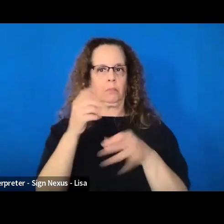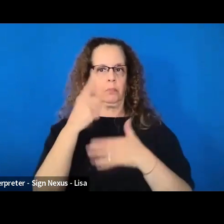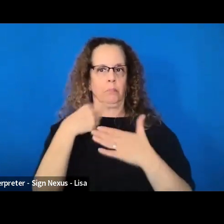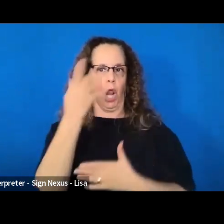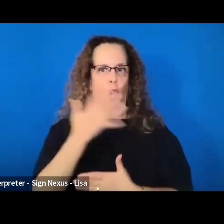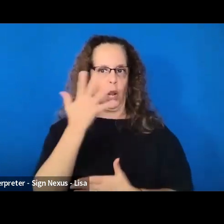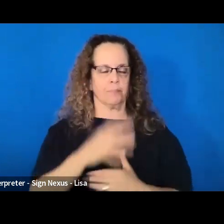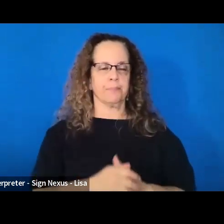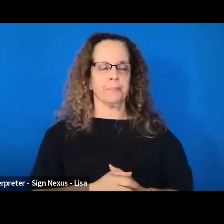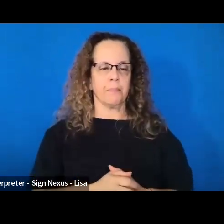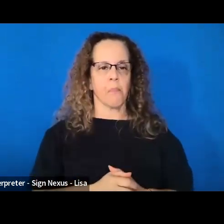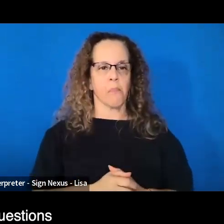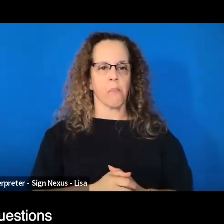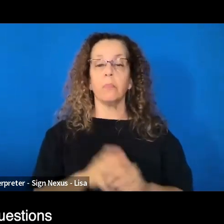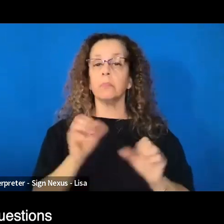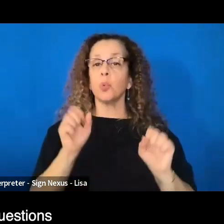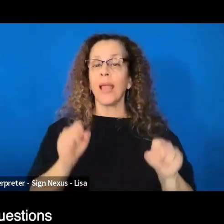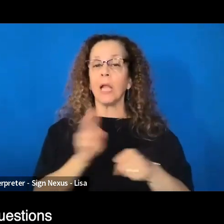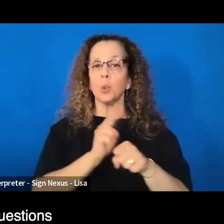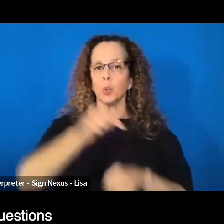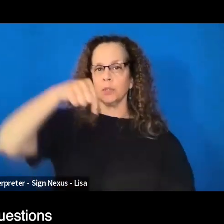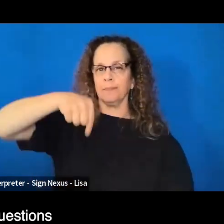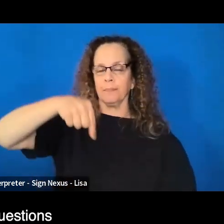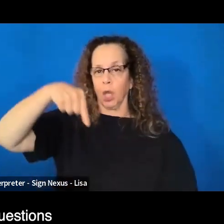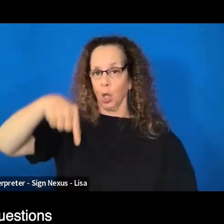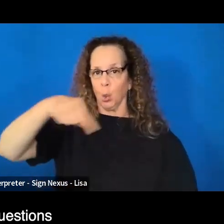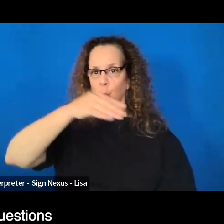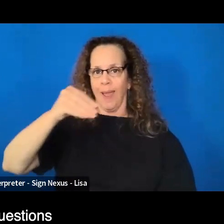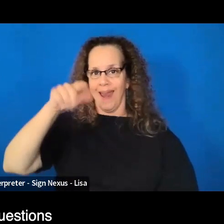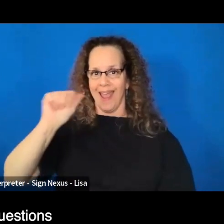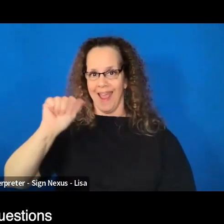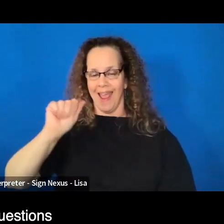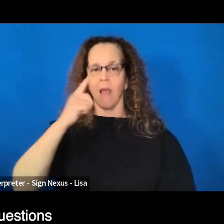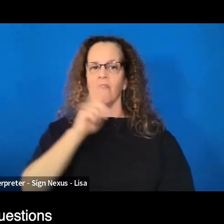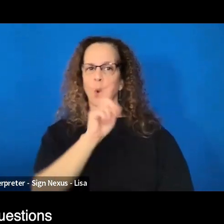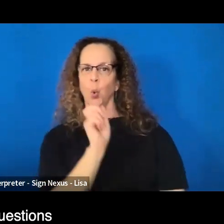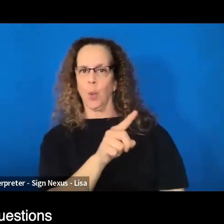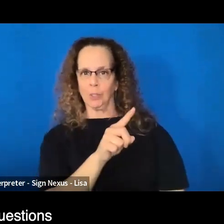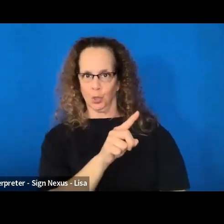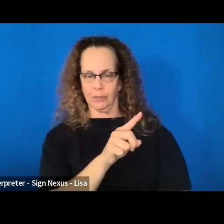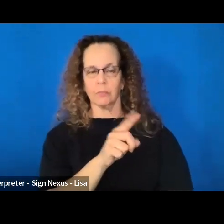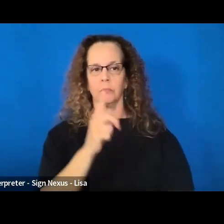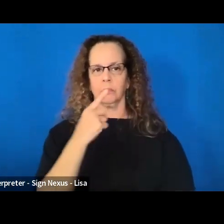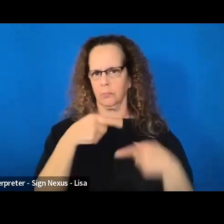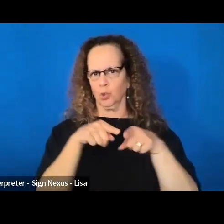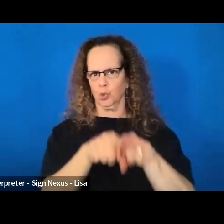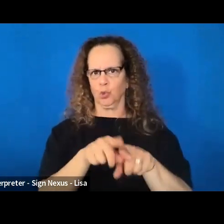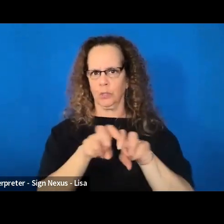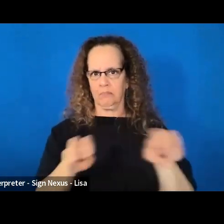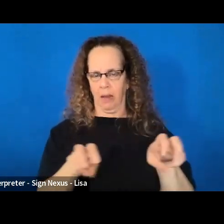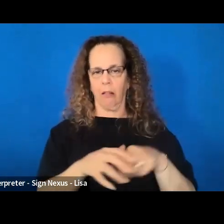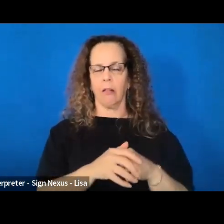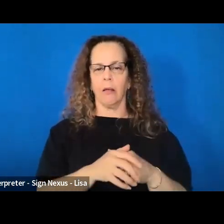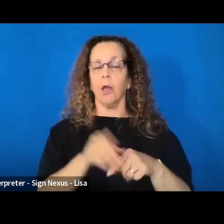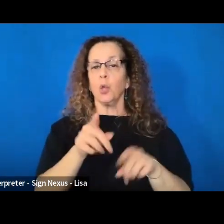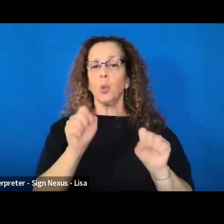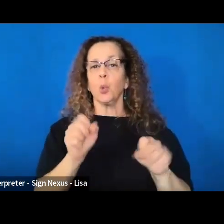You can use the Zoom Q&A feature to ask the panelists questions throughout today's program. You can also use the Zoom